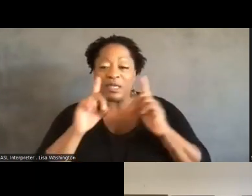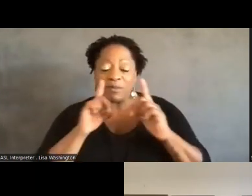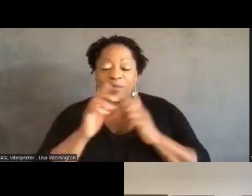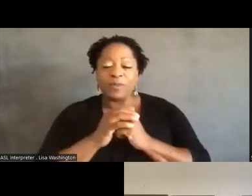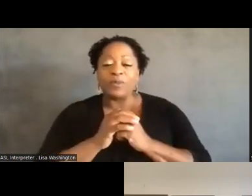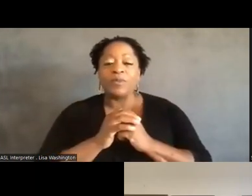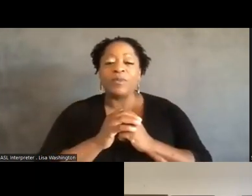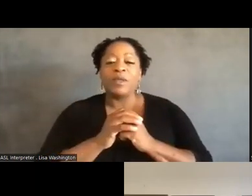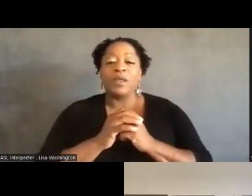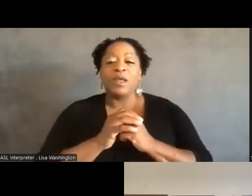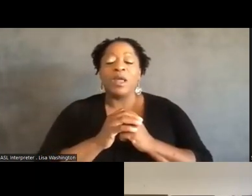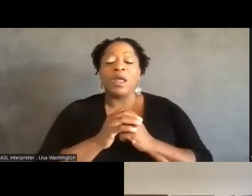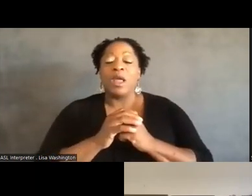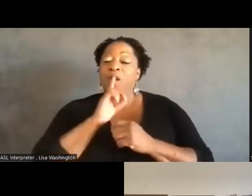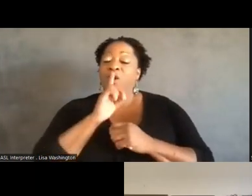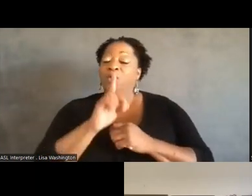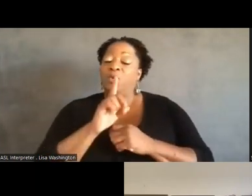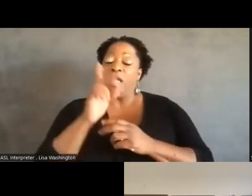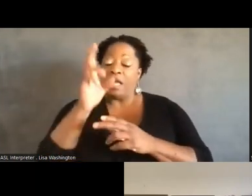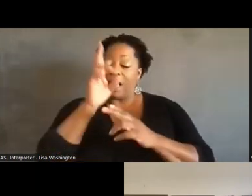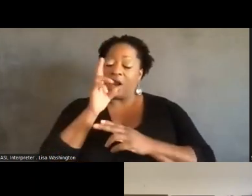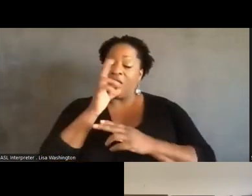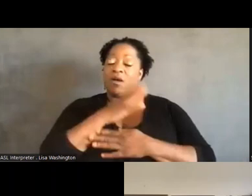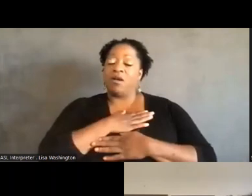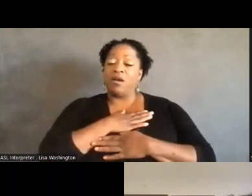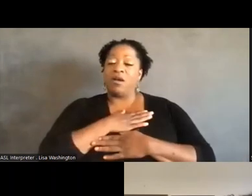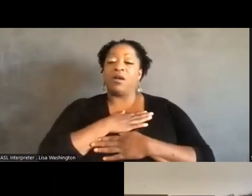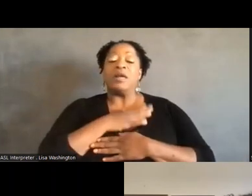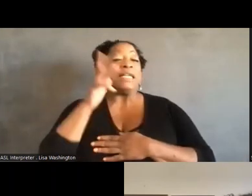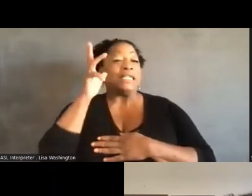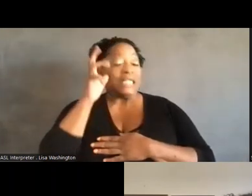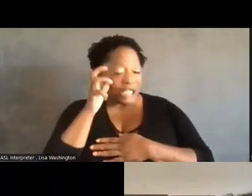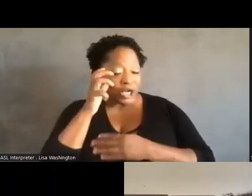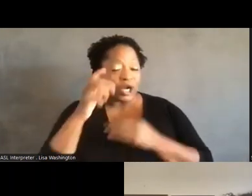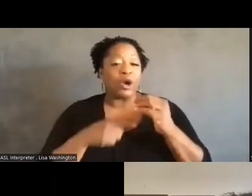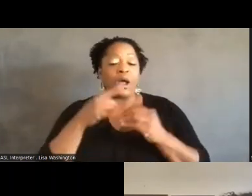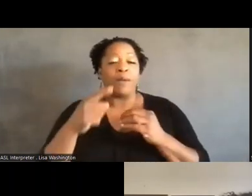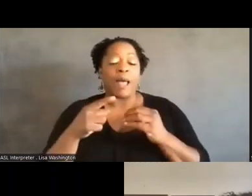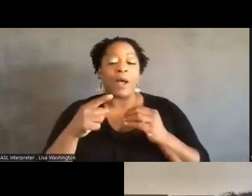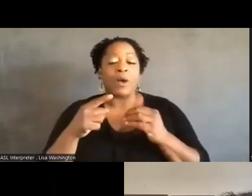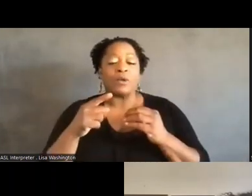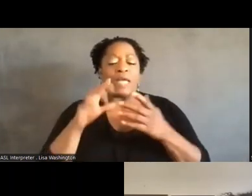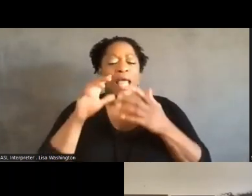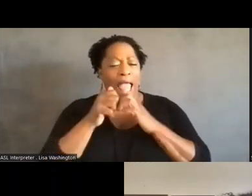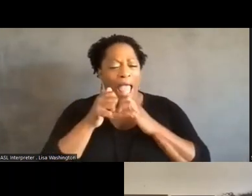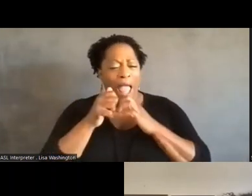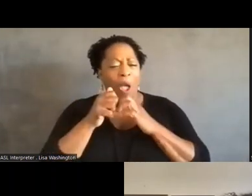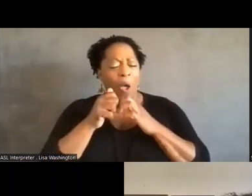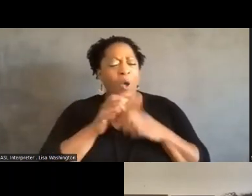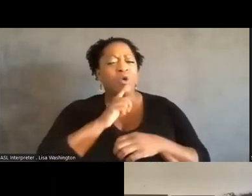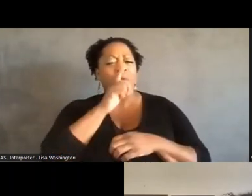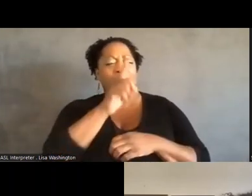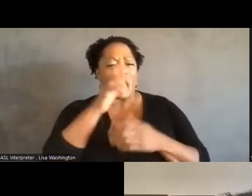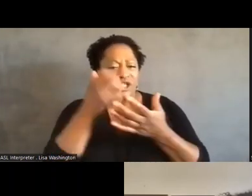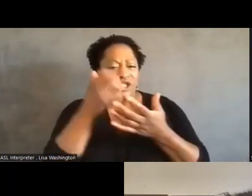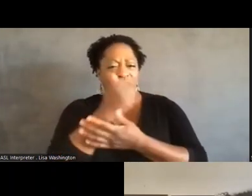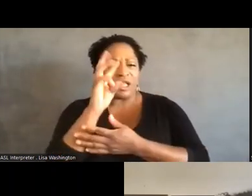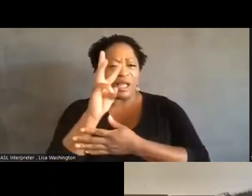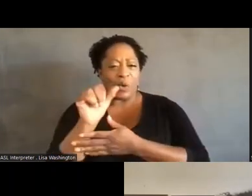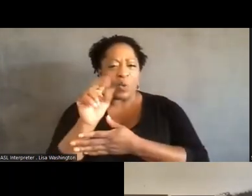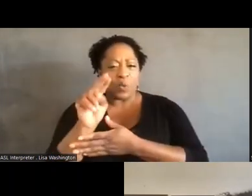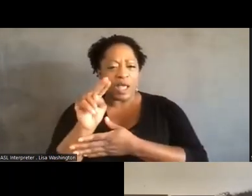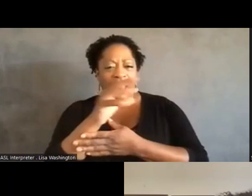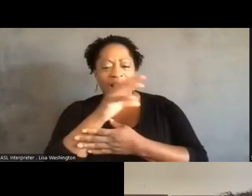Um, and it's just such a honor to hear about how we actually win and, and,